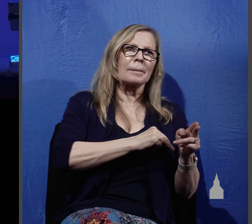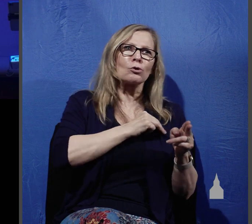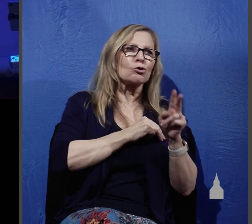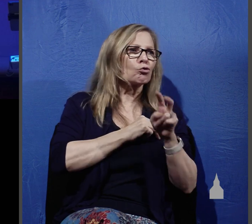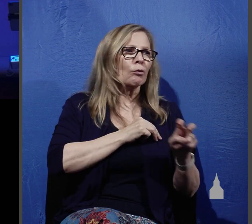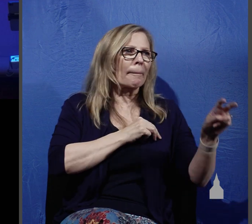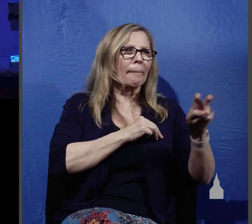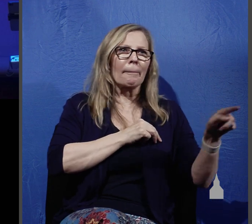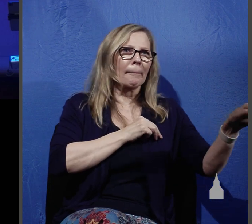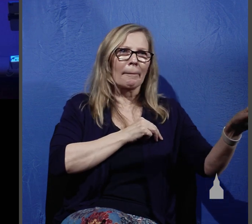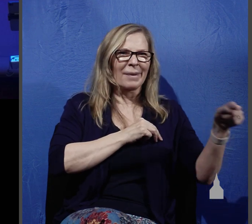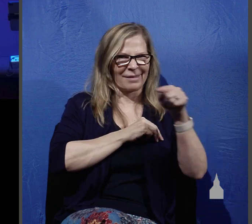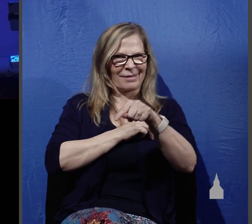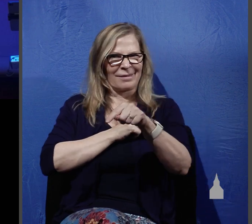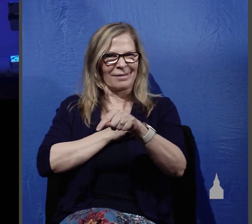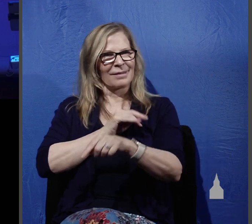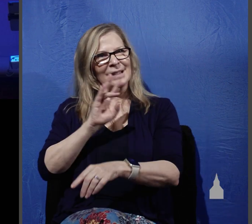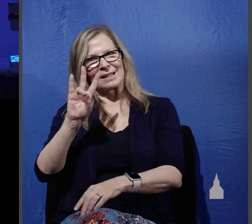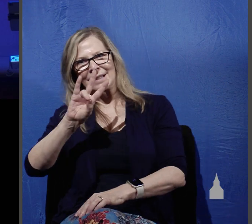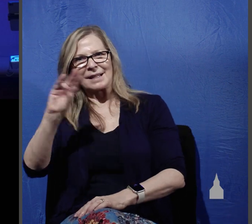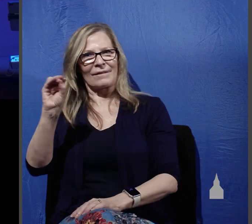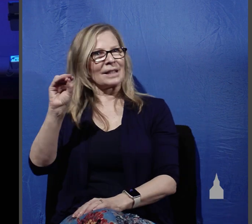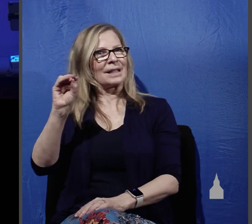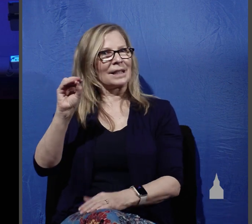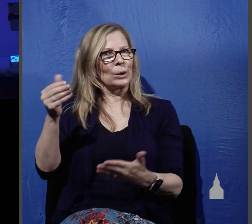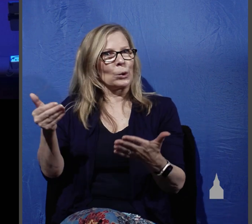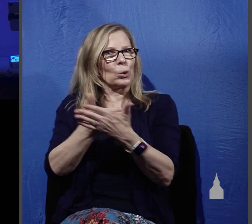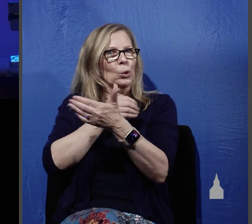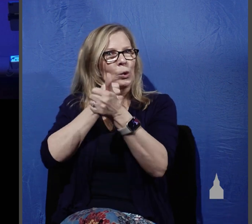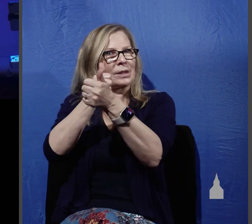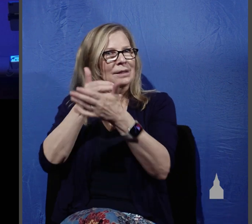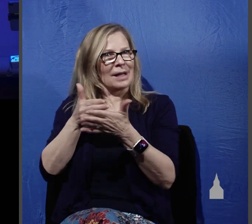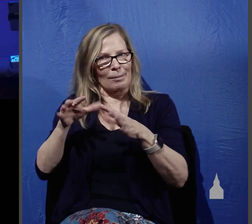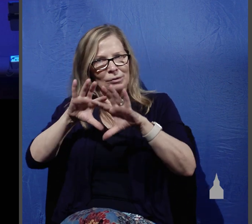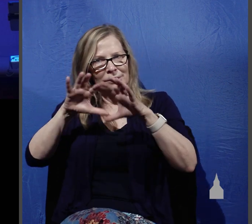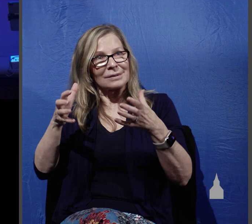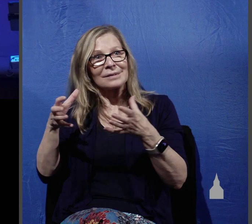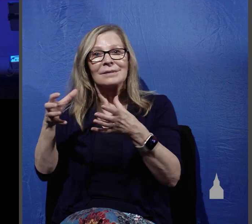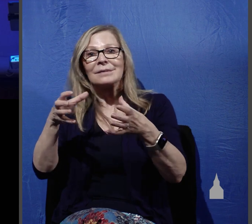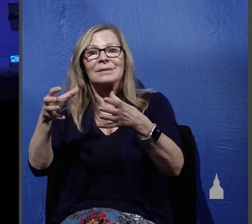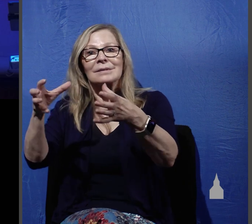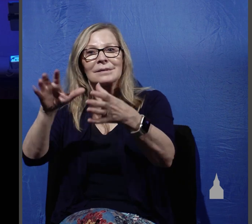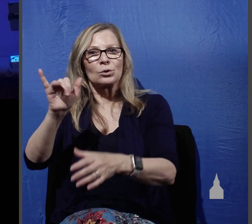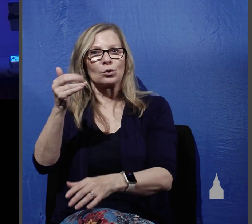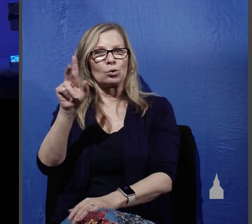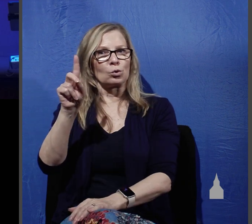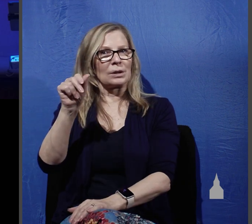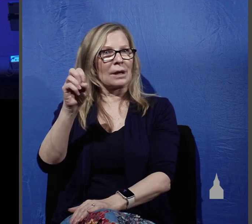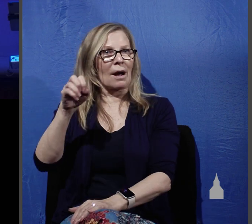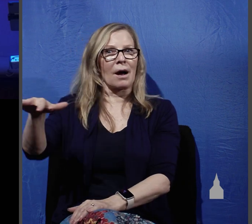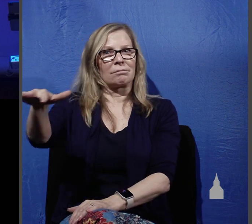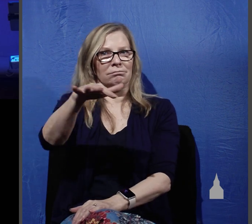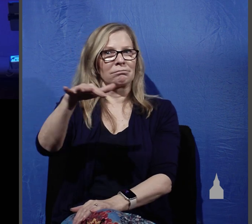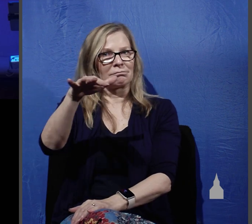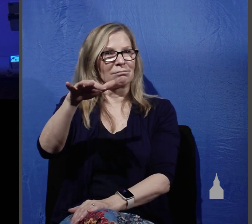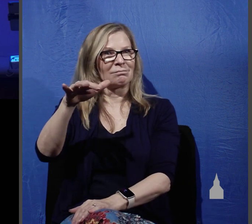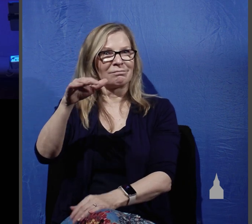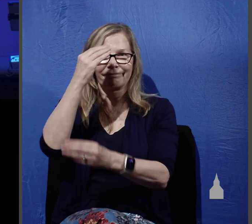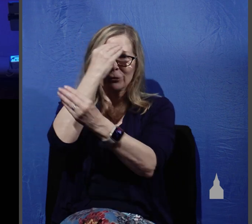involving 70 disciples in Judea, and that kingdom work is essentially the work of sharing the gospel, and that these 70 men